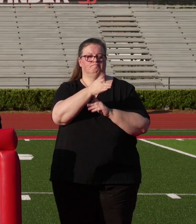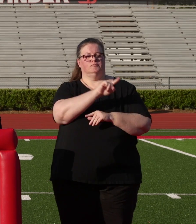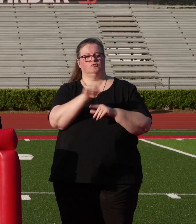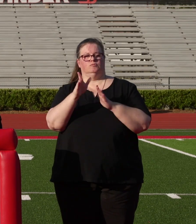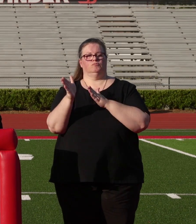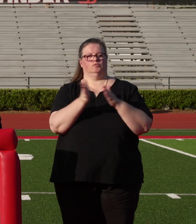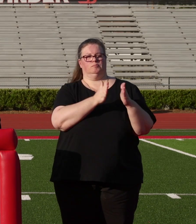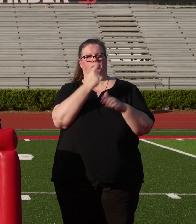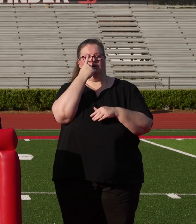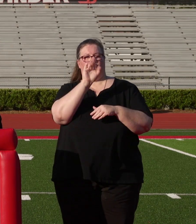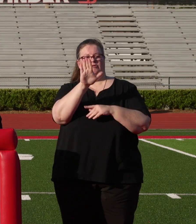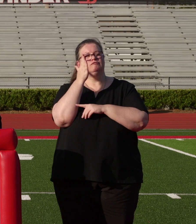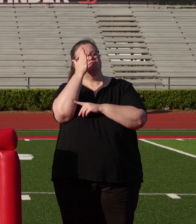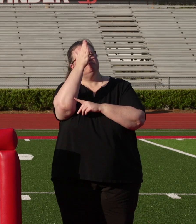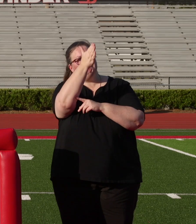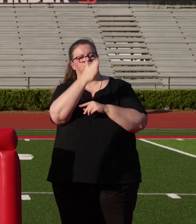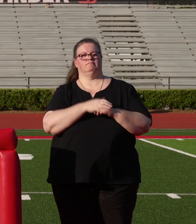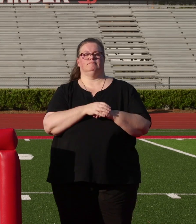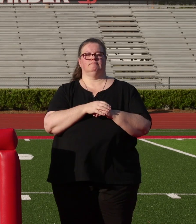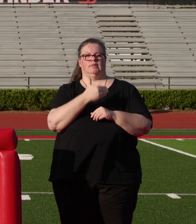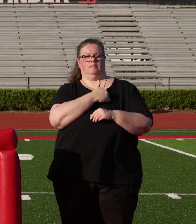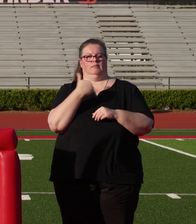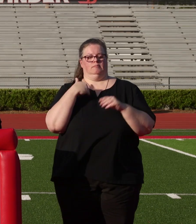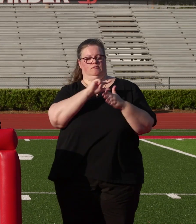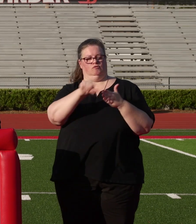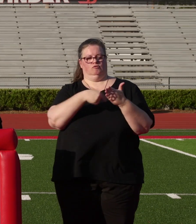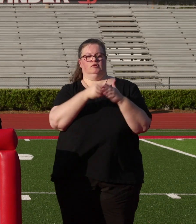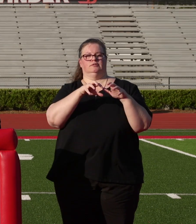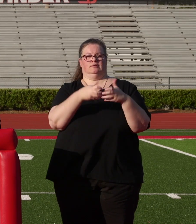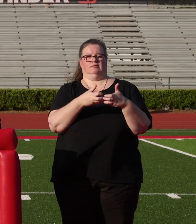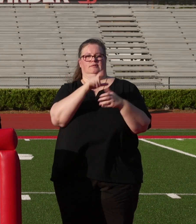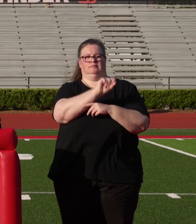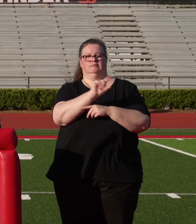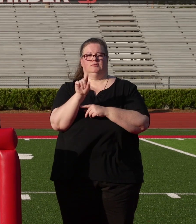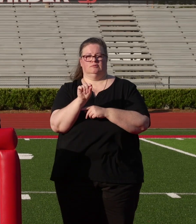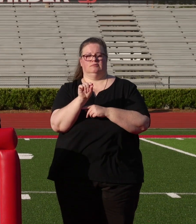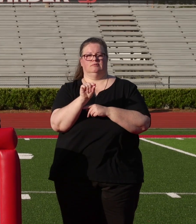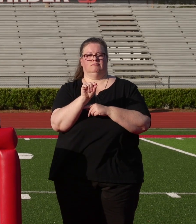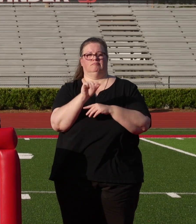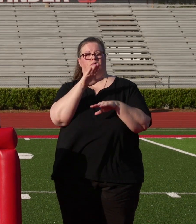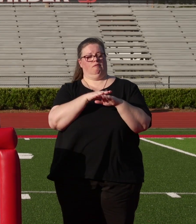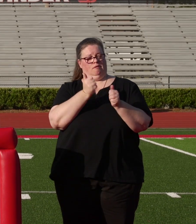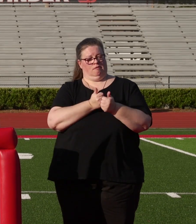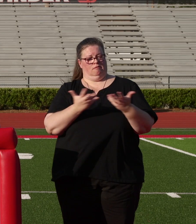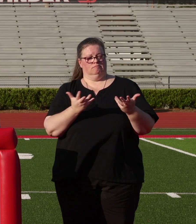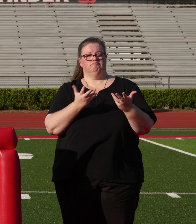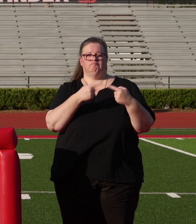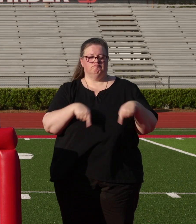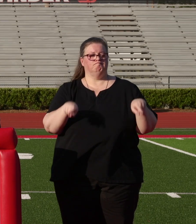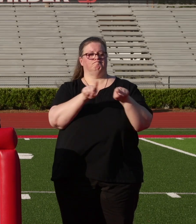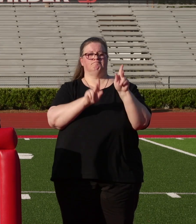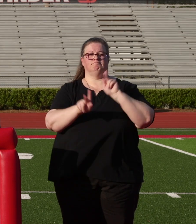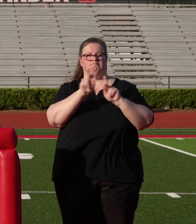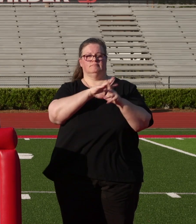roads that they will travel. To the members of the graduating class of 2020, on behalf of everyone associated with the Barrow County